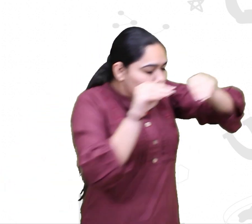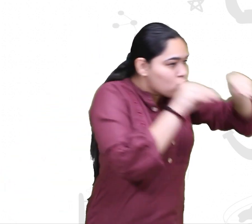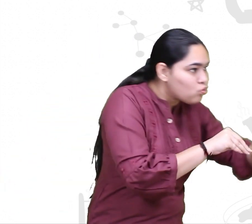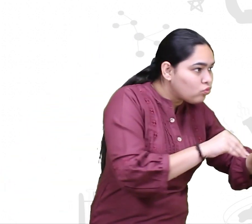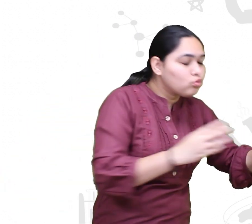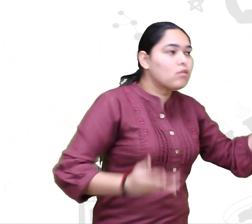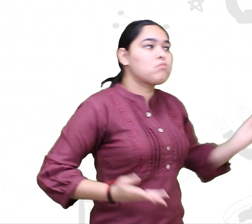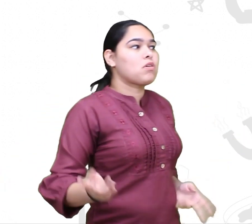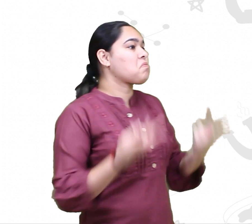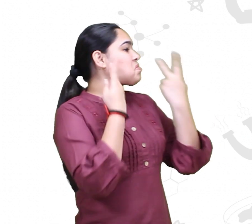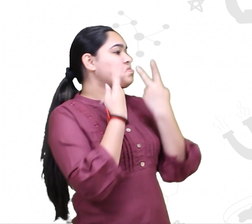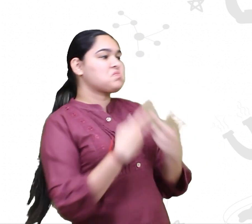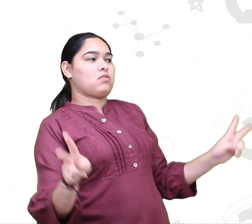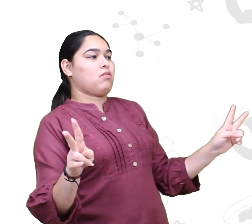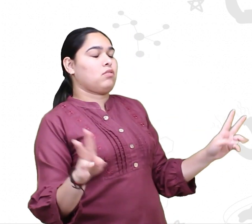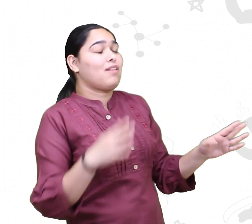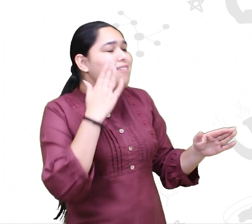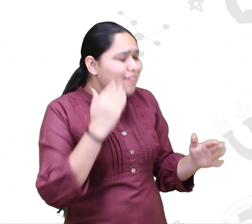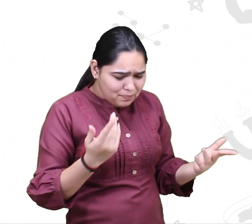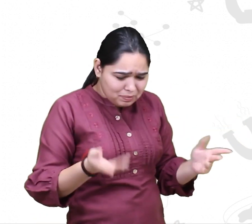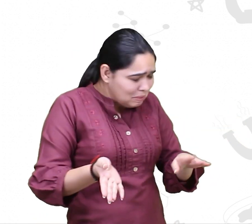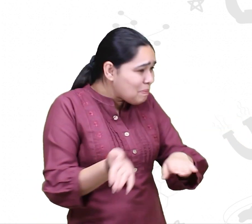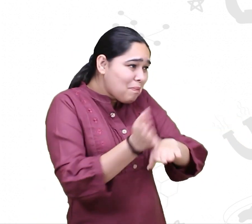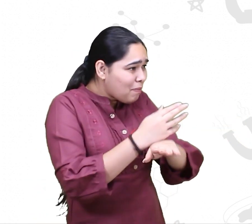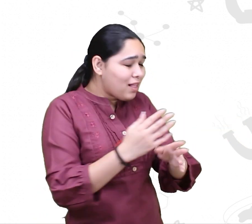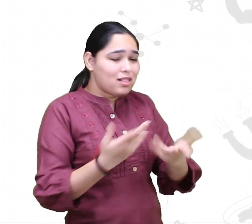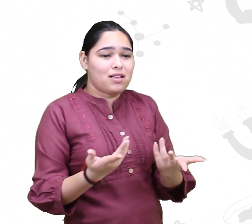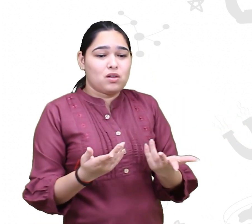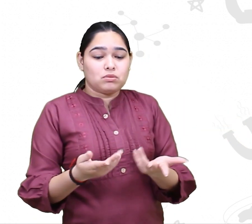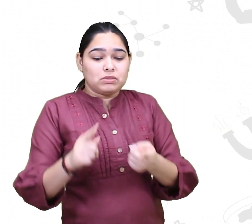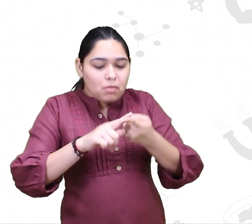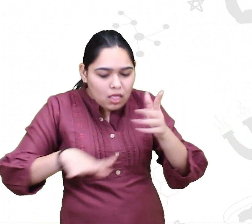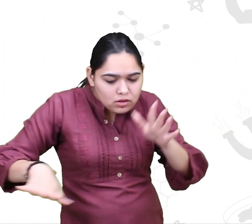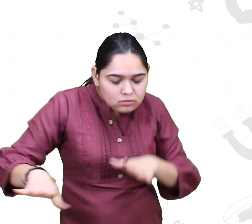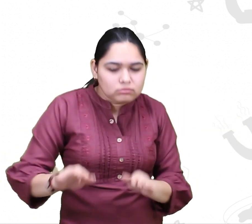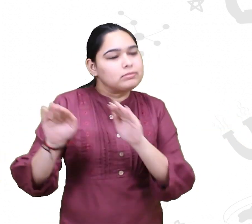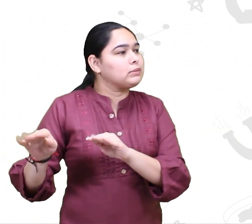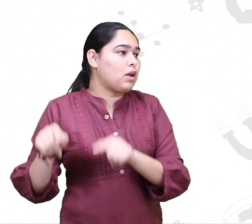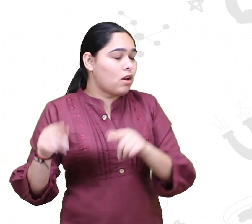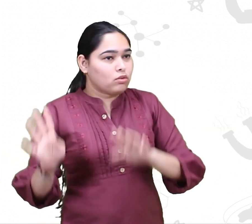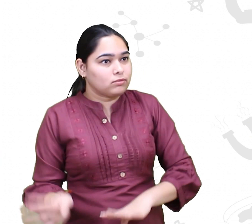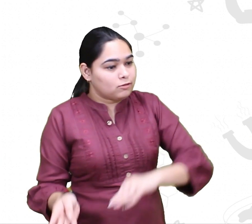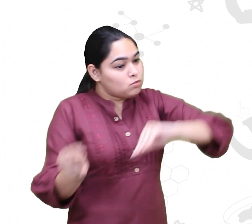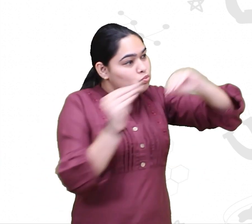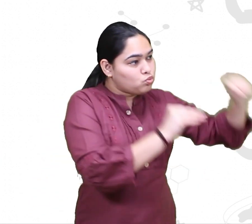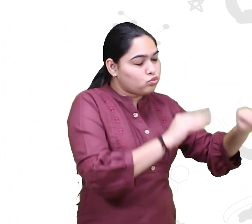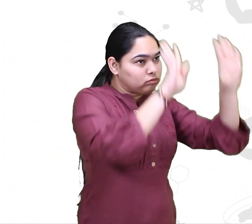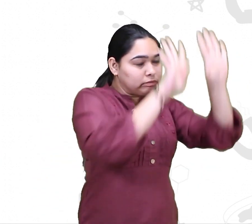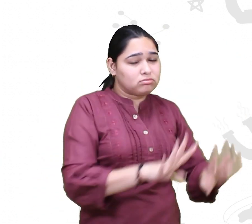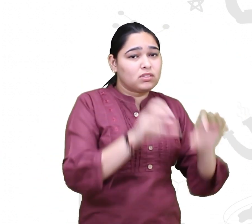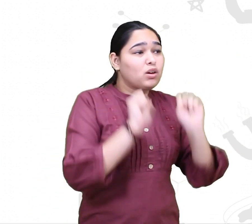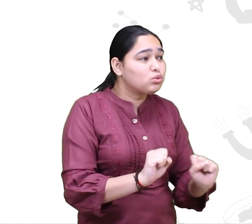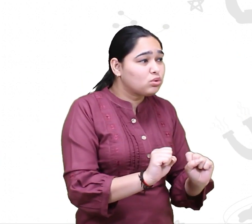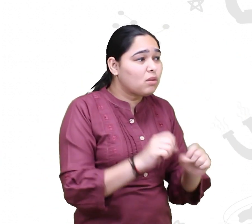But when they are moved into captivity, some behaviors change. There are some cardinal rules of making observations that you